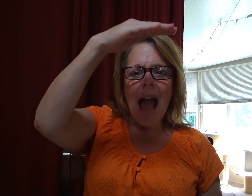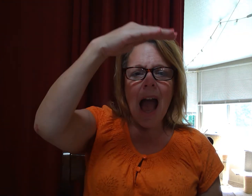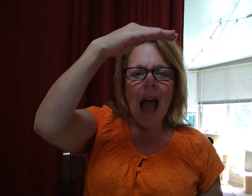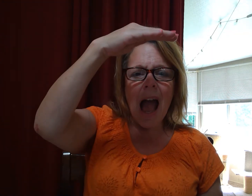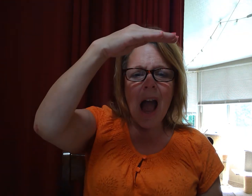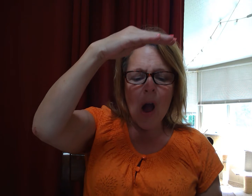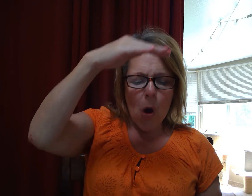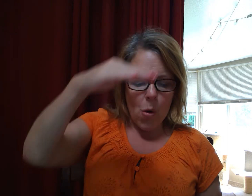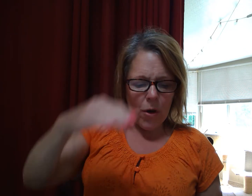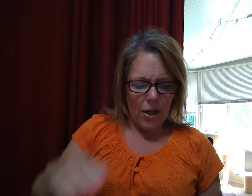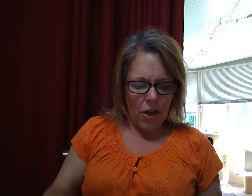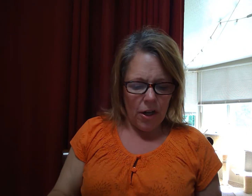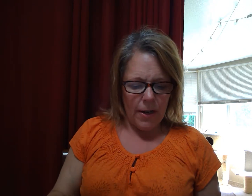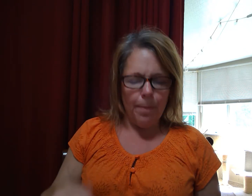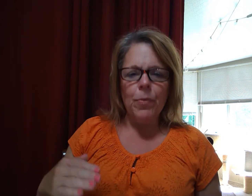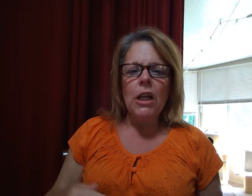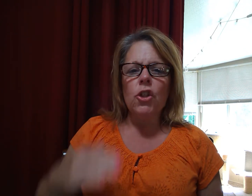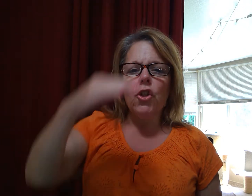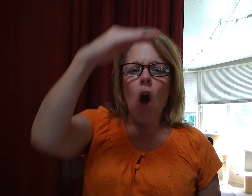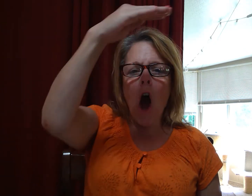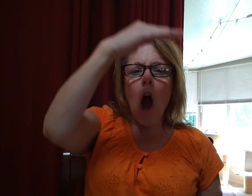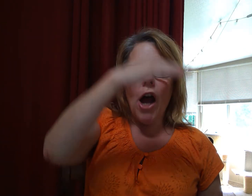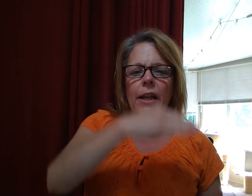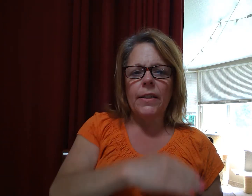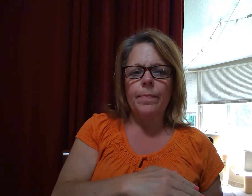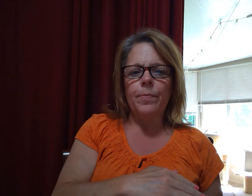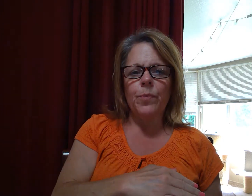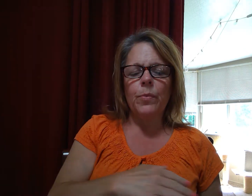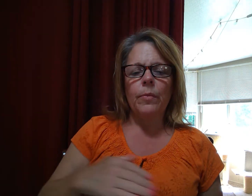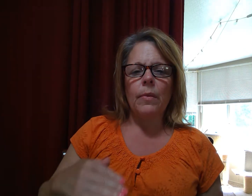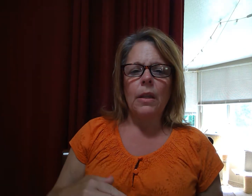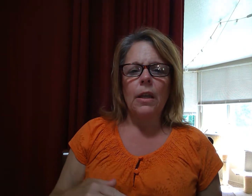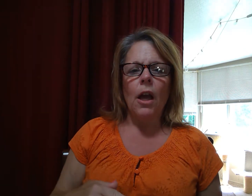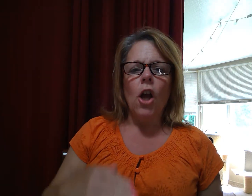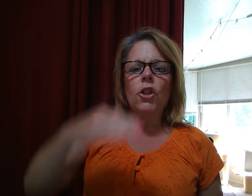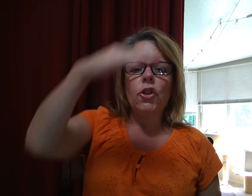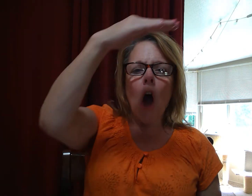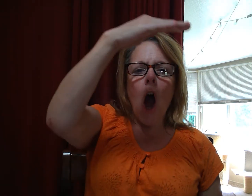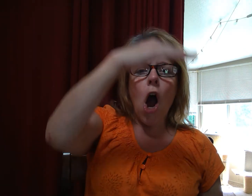Ow. Good. Dawn. Dawn.